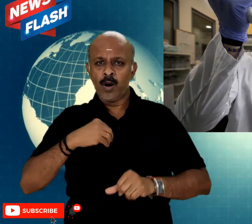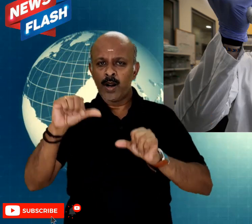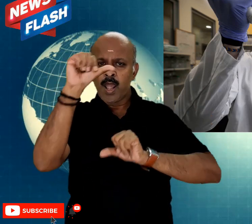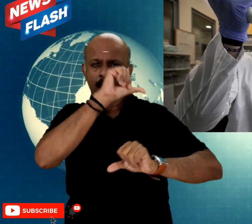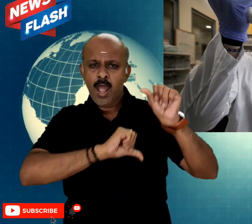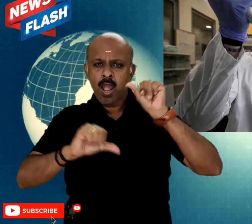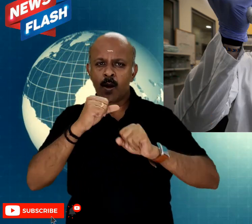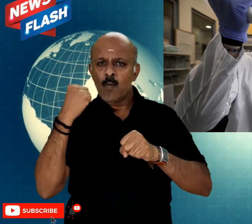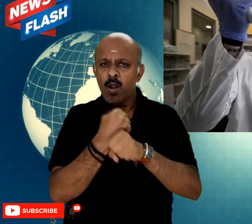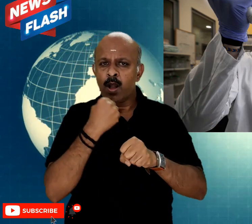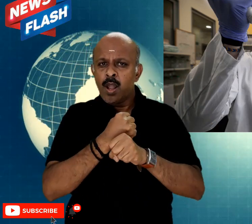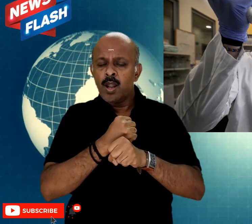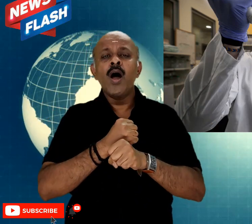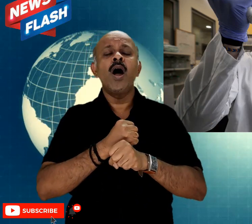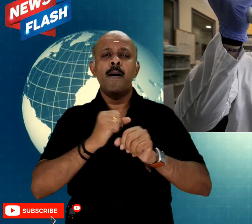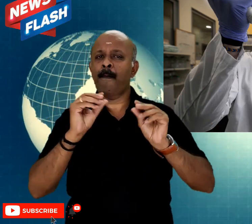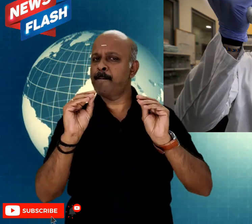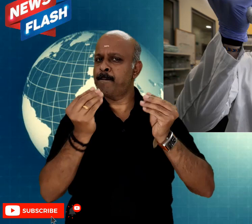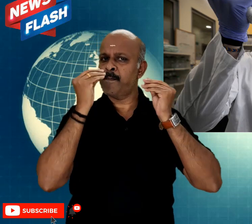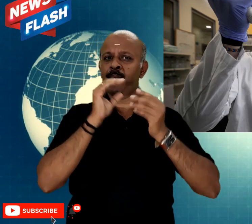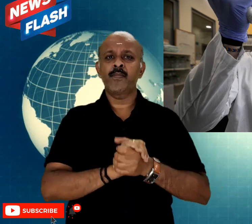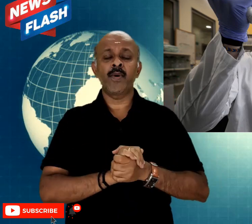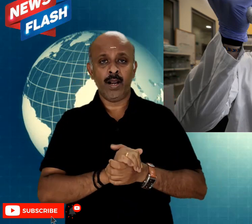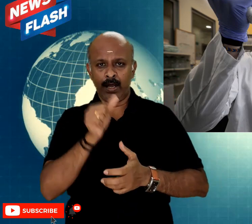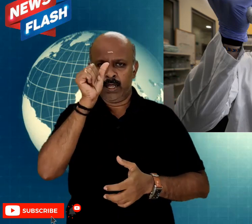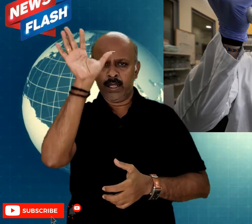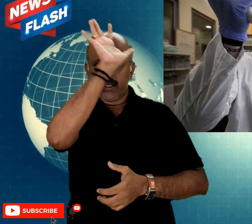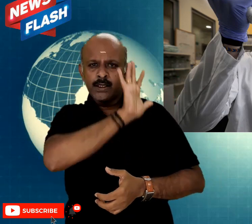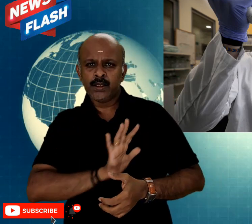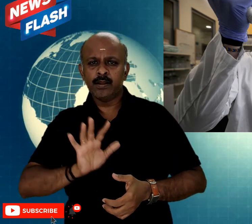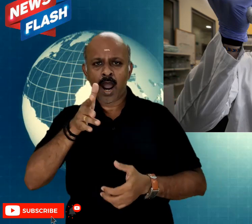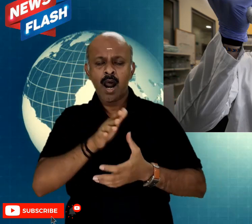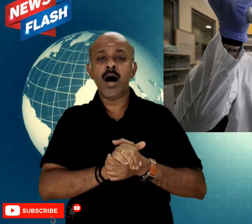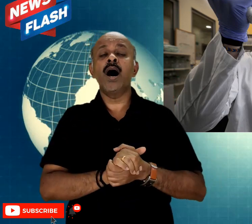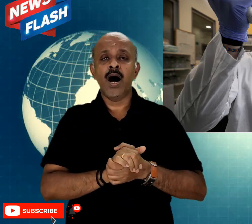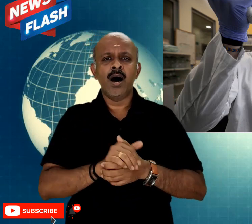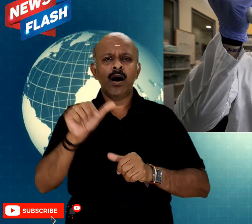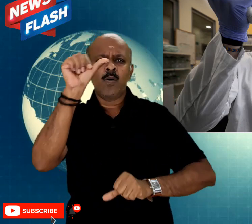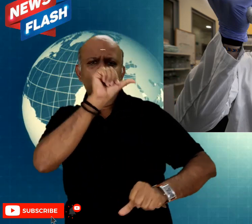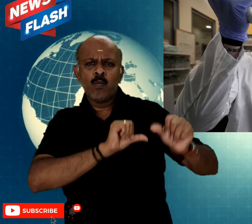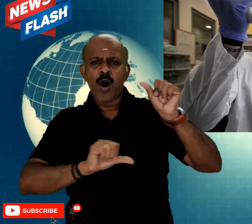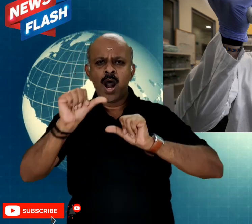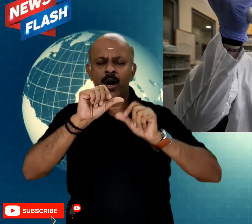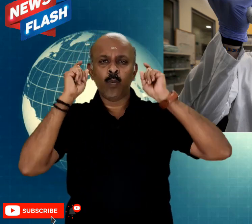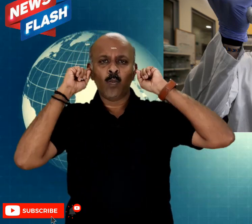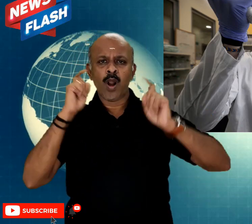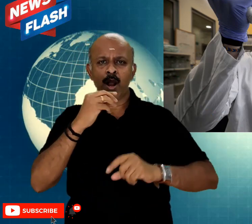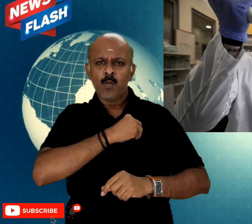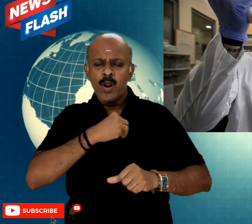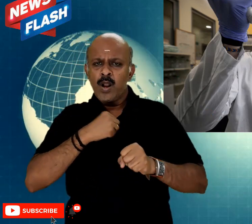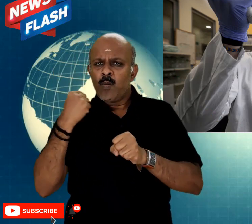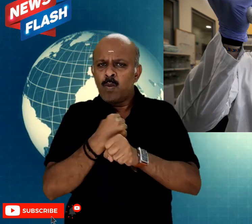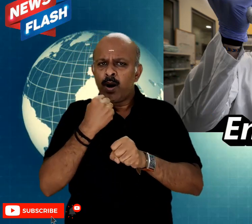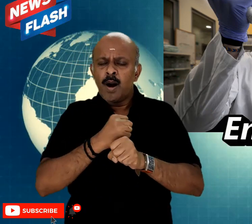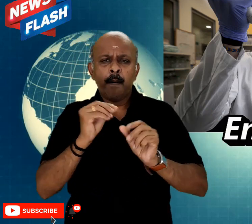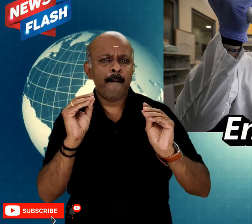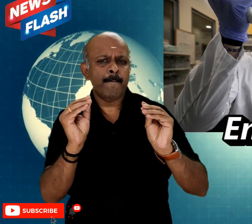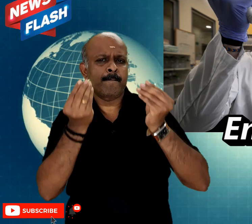but there has been little success.